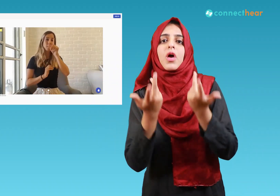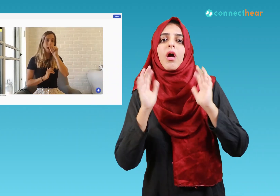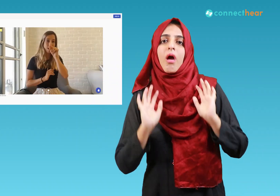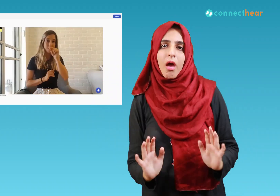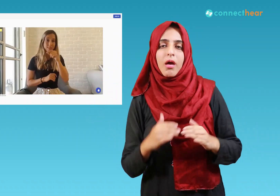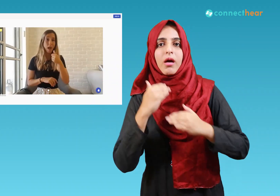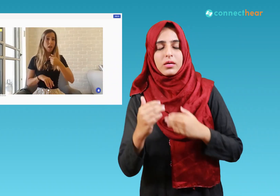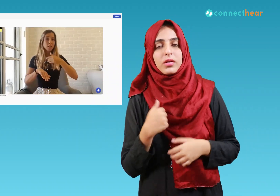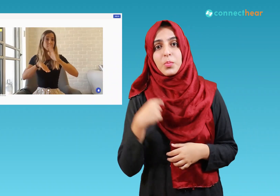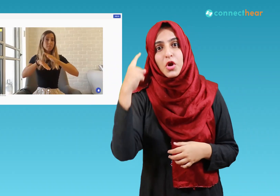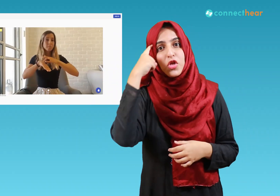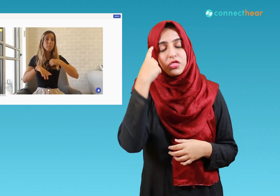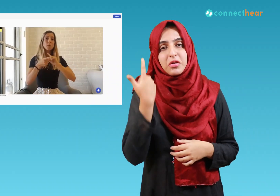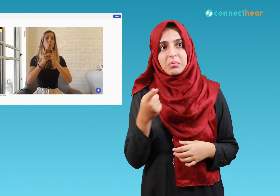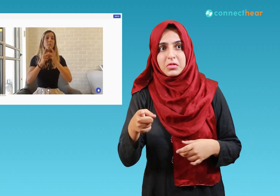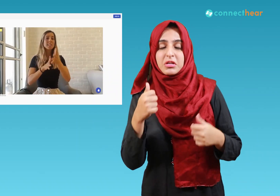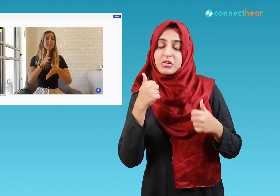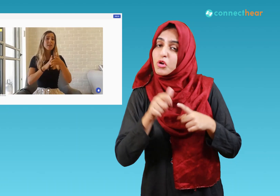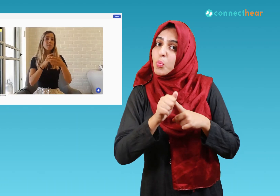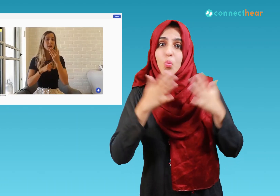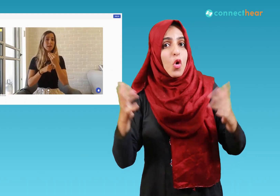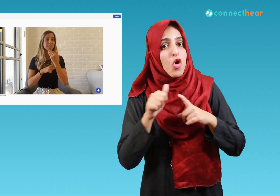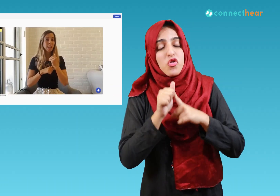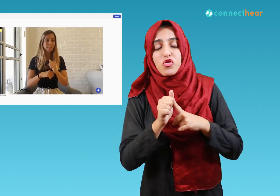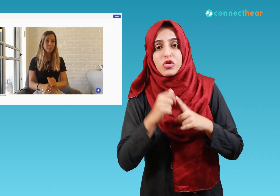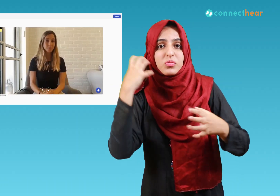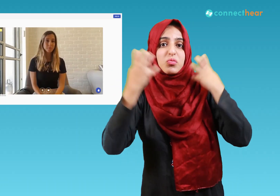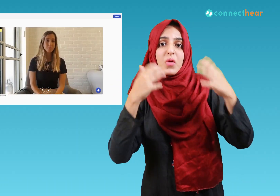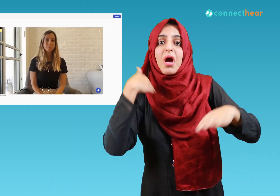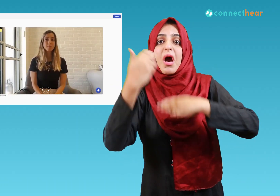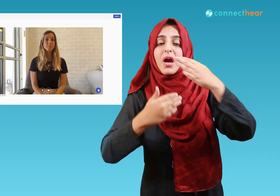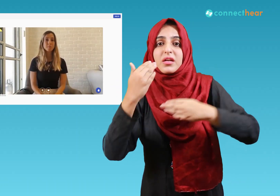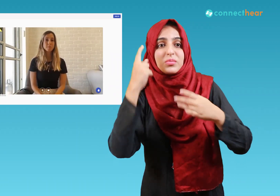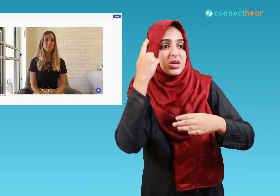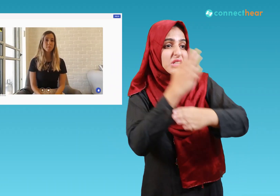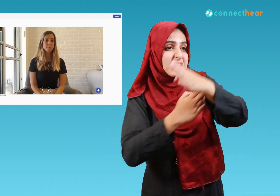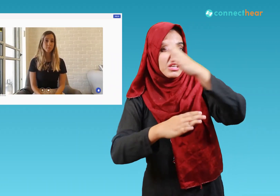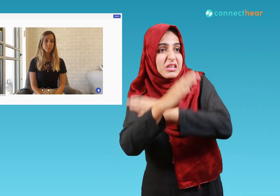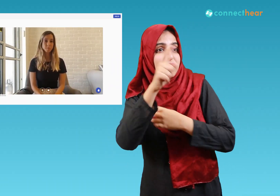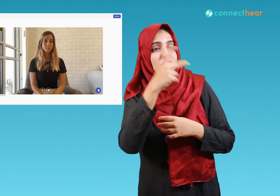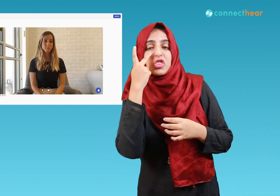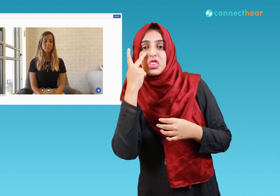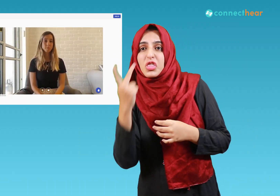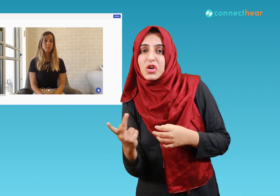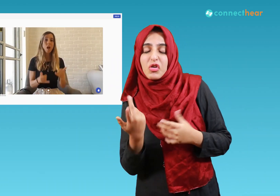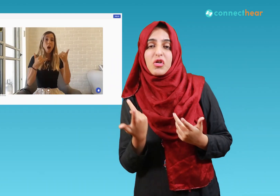we think that this is a much needed step for any problems that differently abled people might have faced in their lives in this Covid era